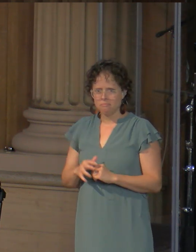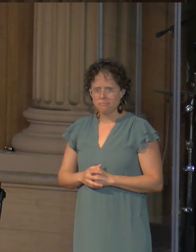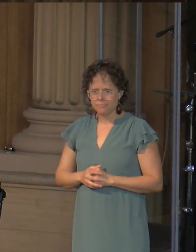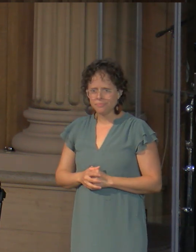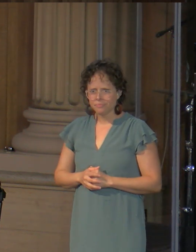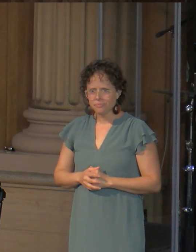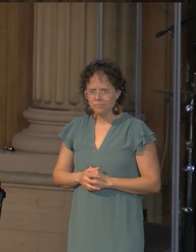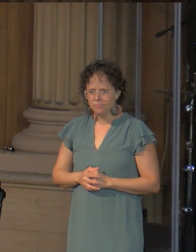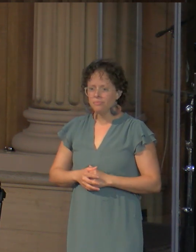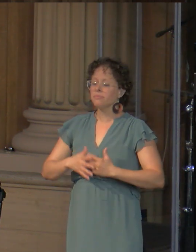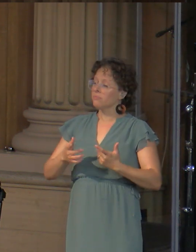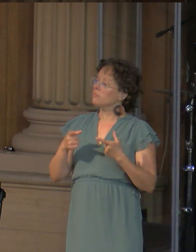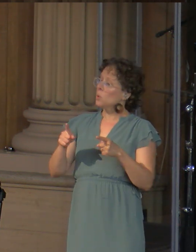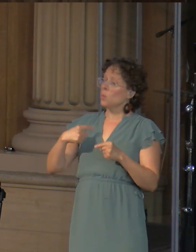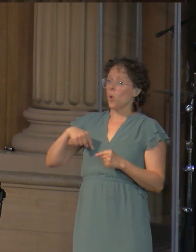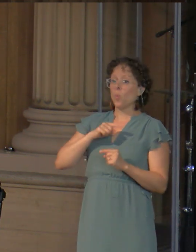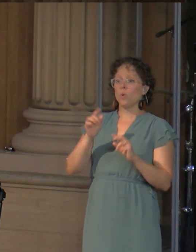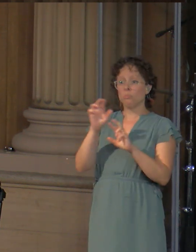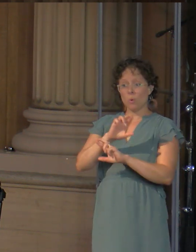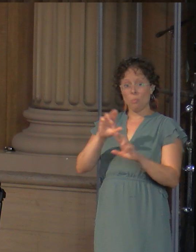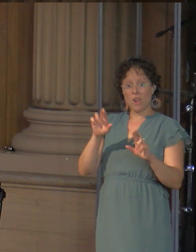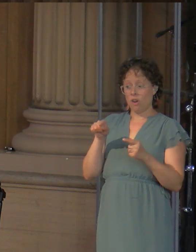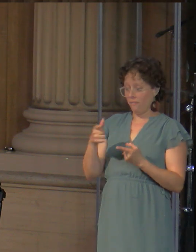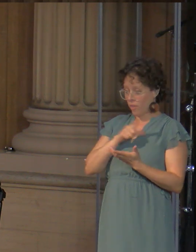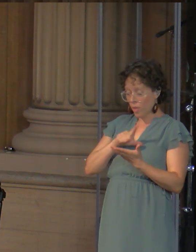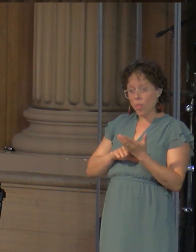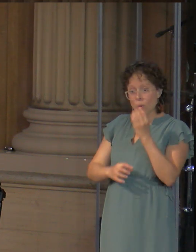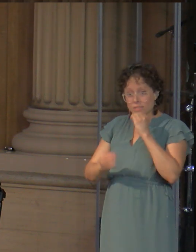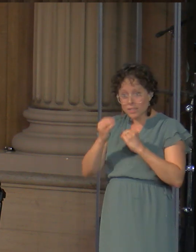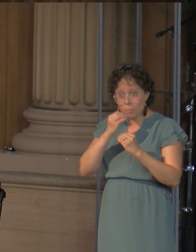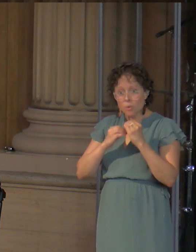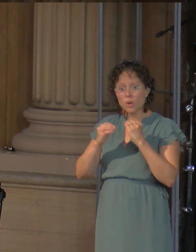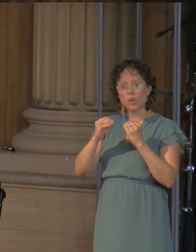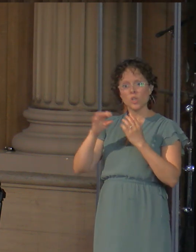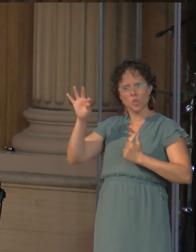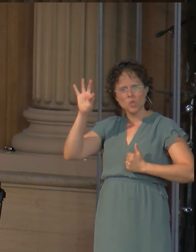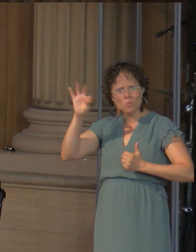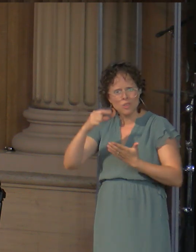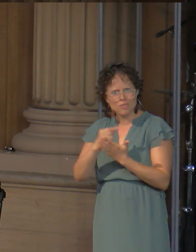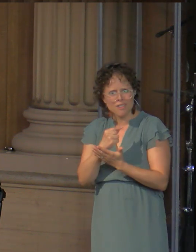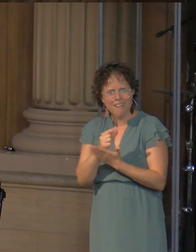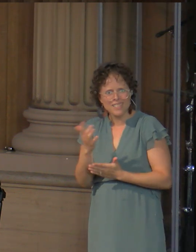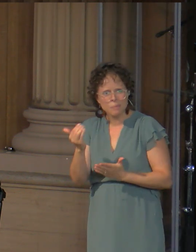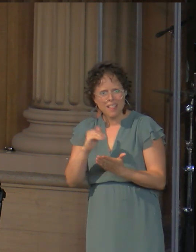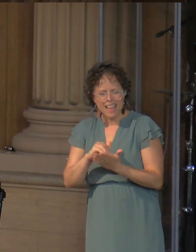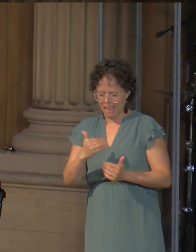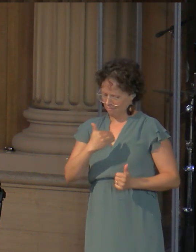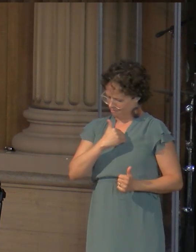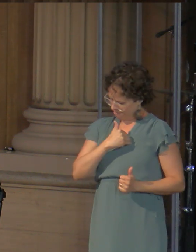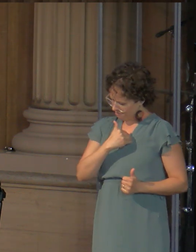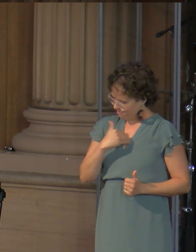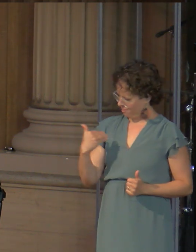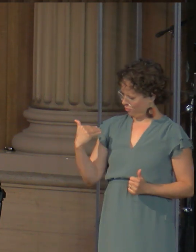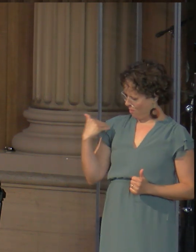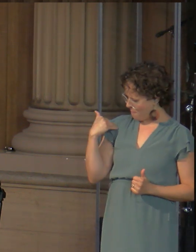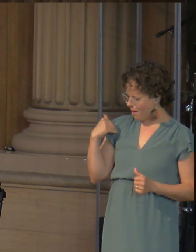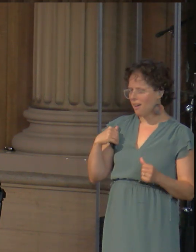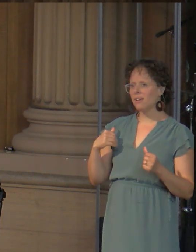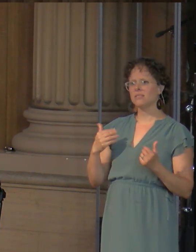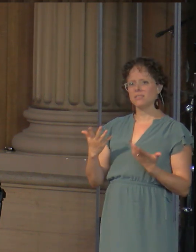So as we prepare to take this Lord's Supper to show the Lord's death till he comes, to preach the gospel again to our hearts, to remind us of the ultimate thing, let's take